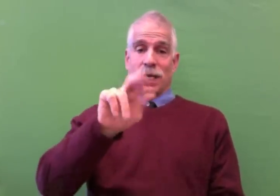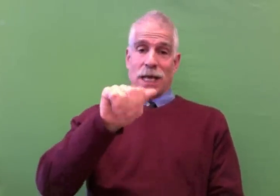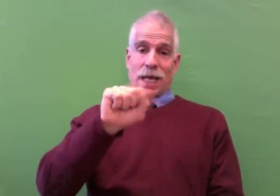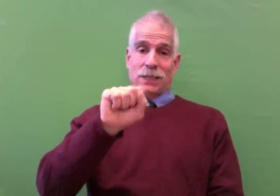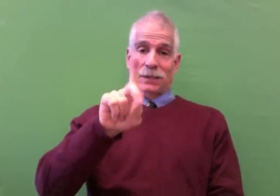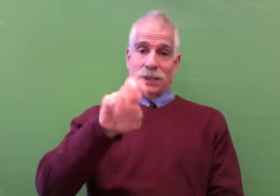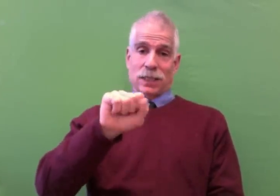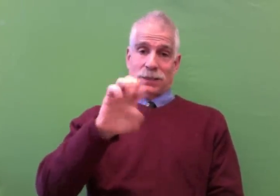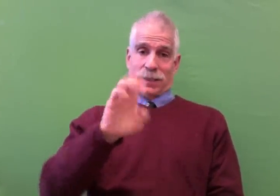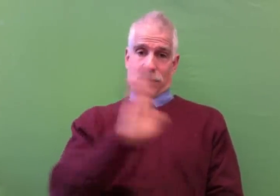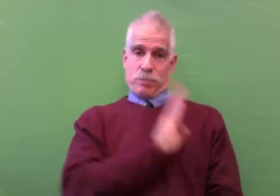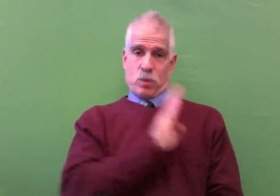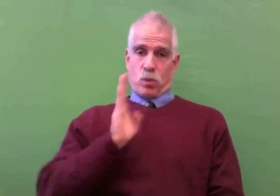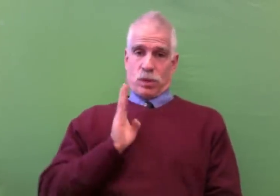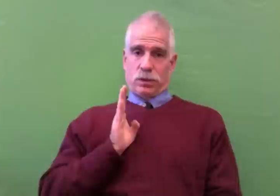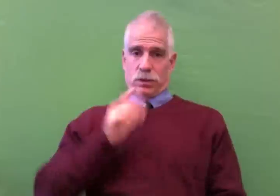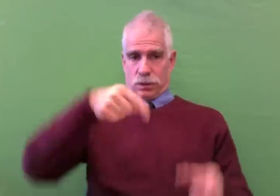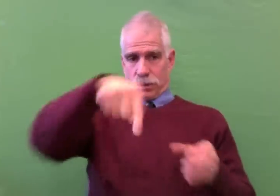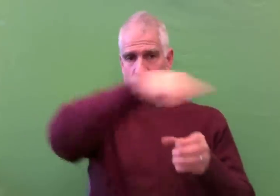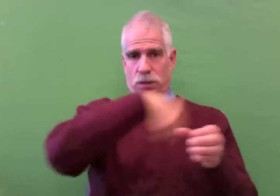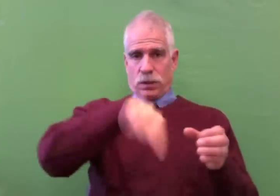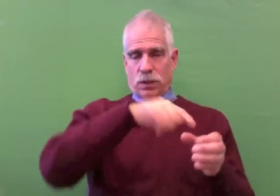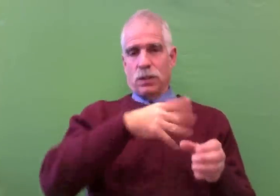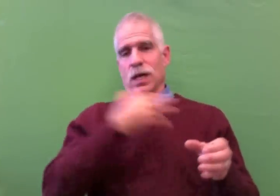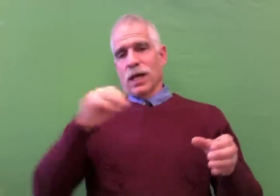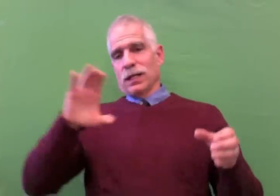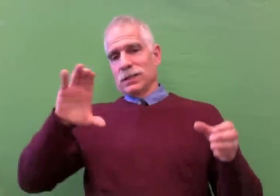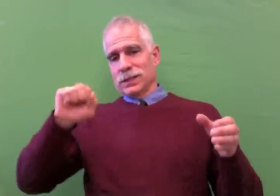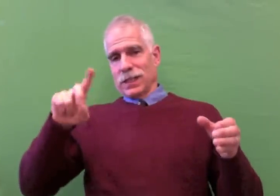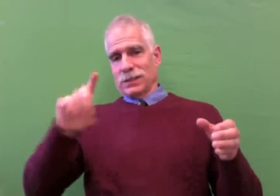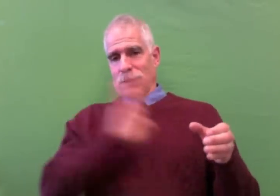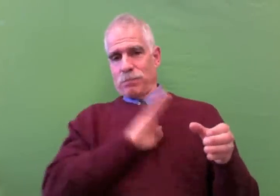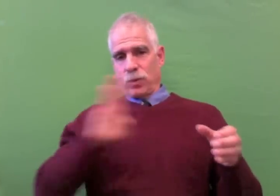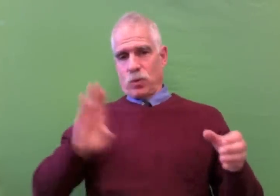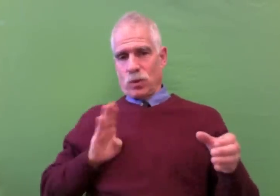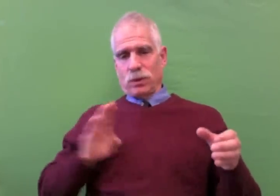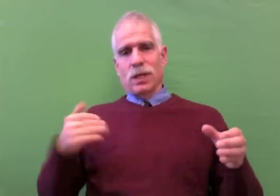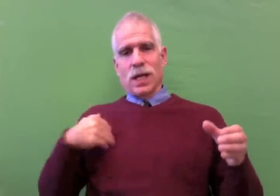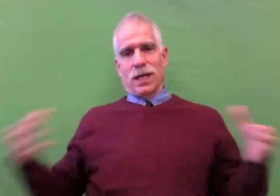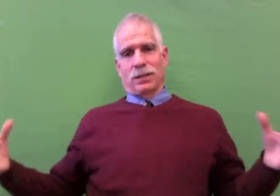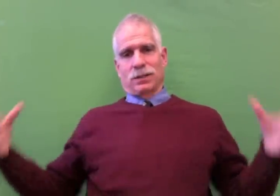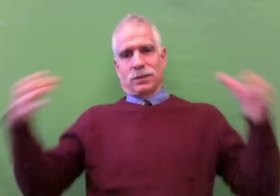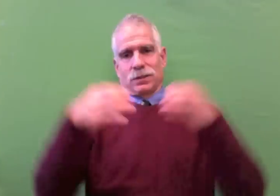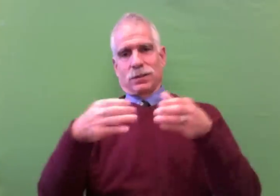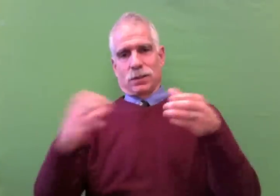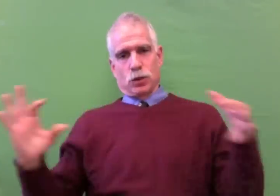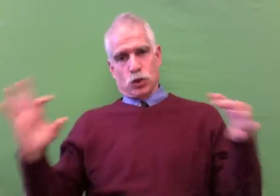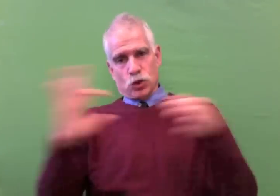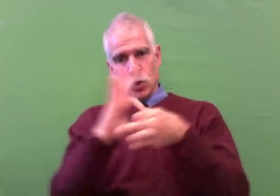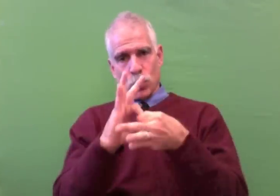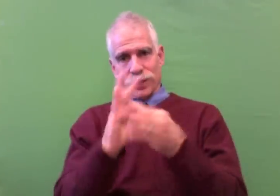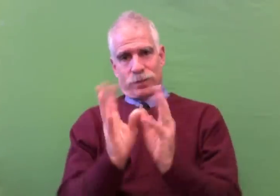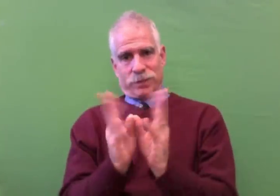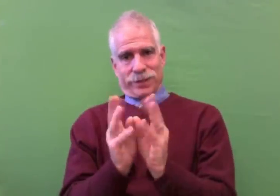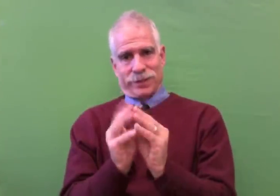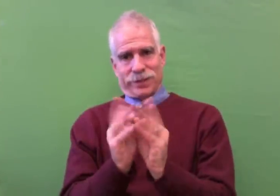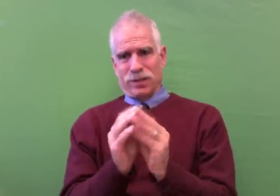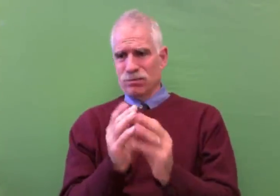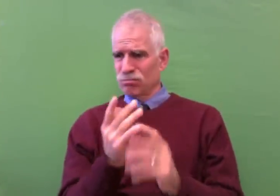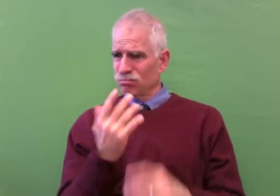One great thing that happened in Sacramento was that amongst the NASDSE board and the CEASD board, we had